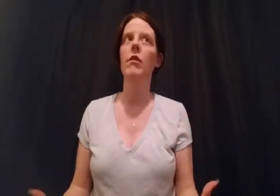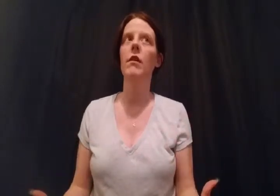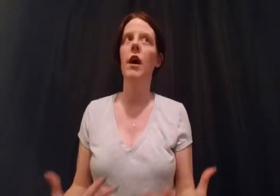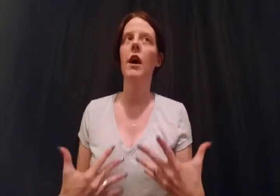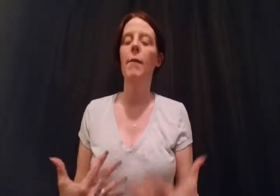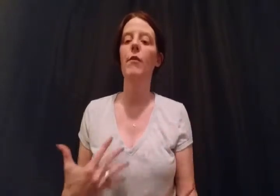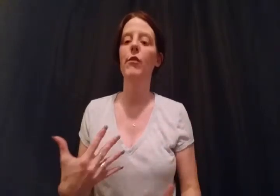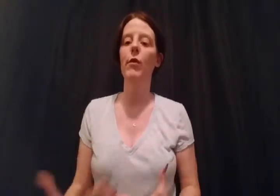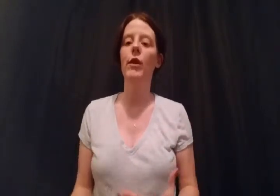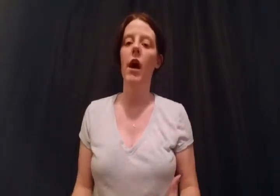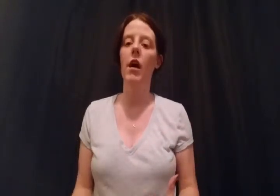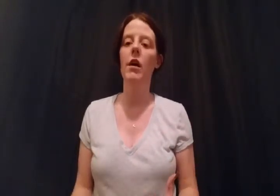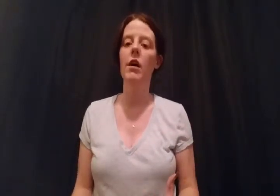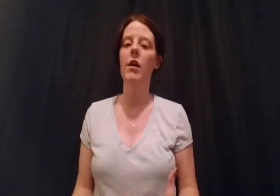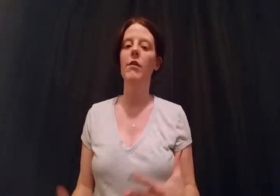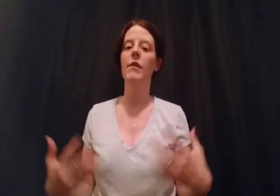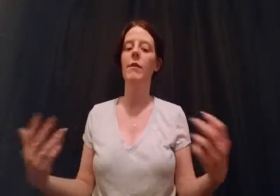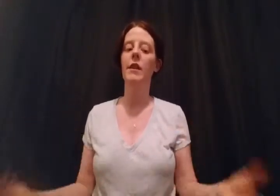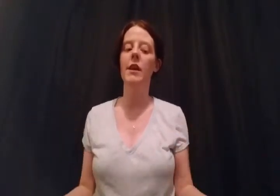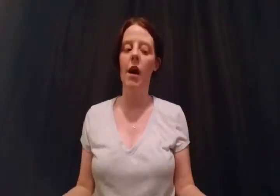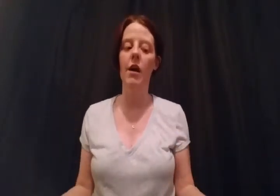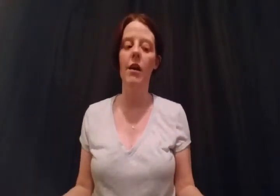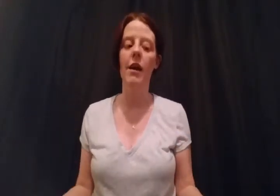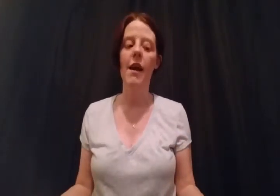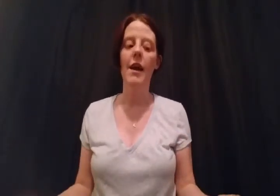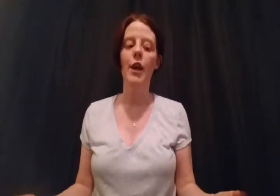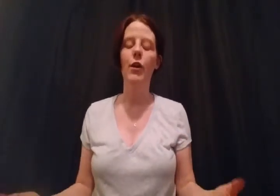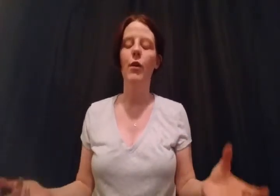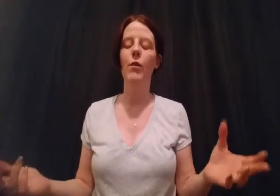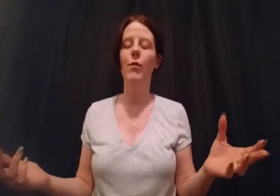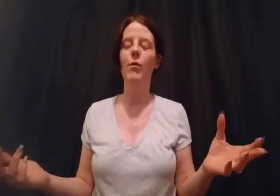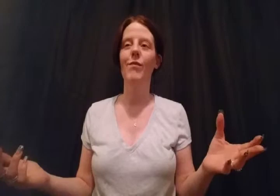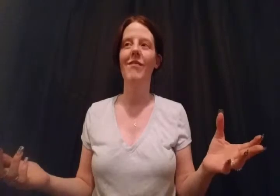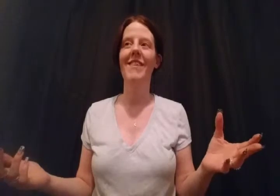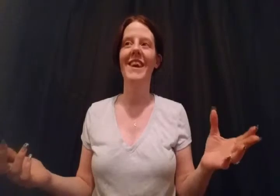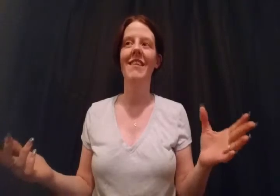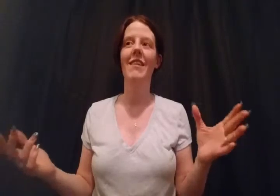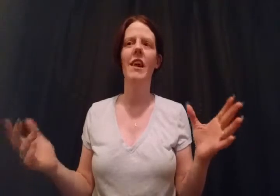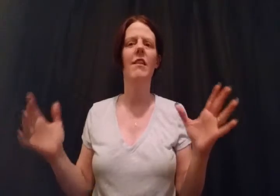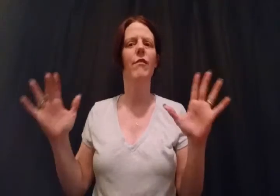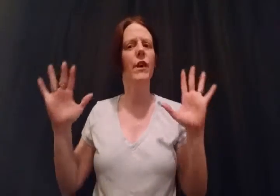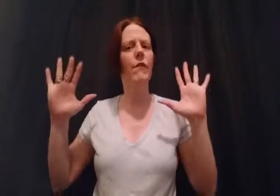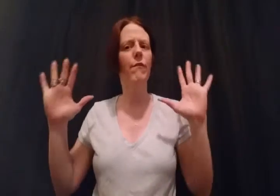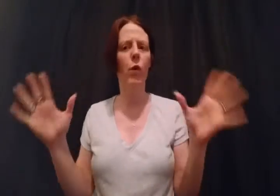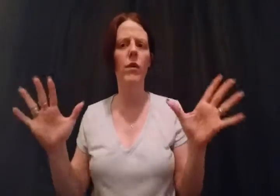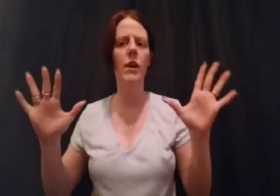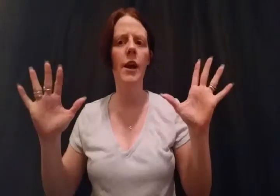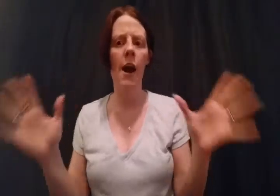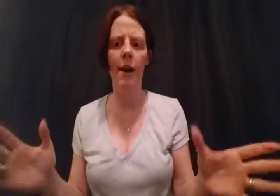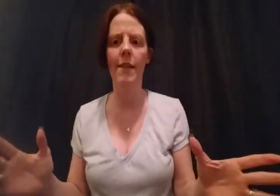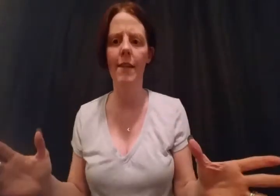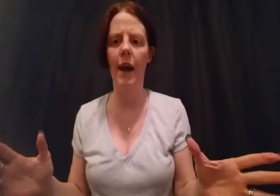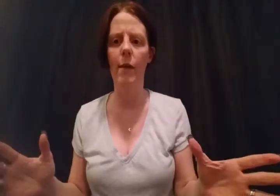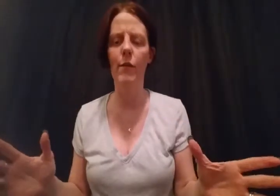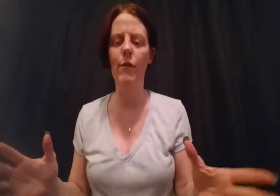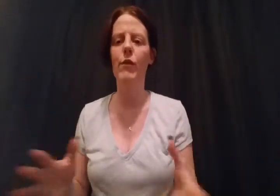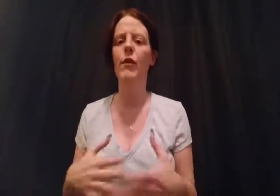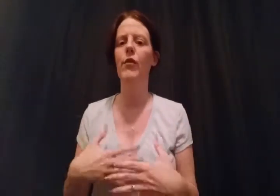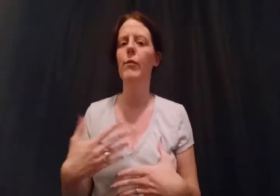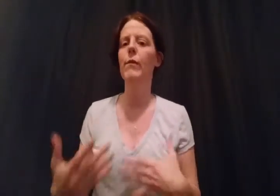a couple so young or seemingly young, you know, it's, it's a very foreign concept for two